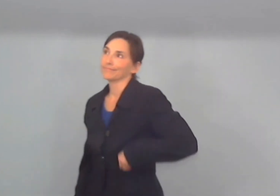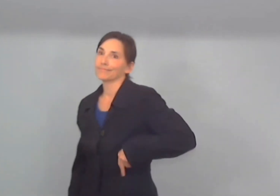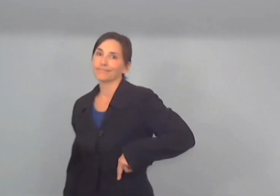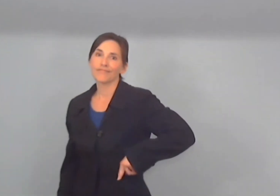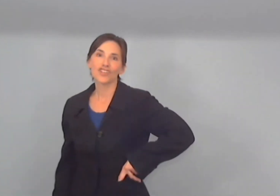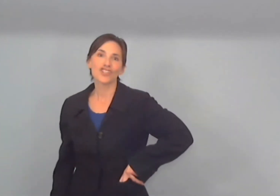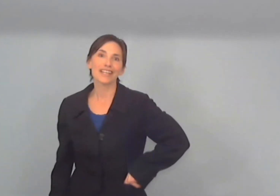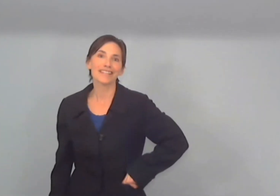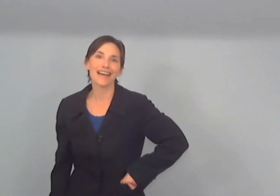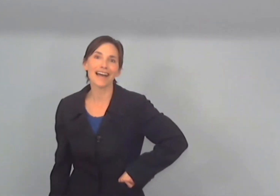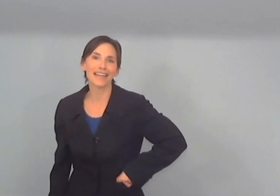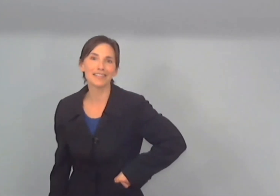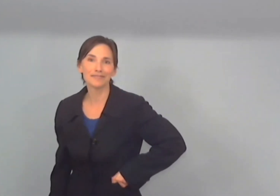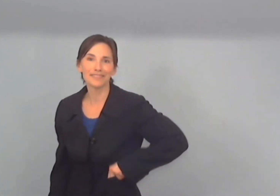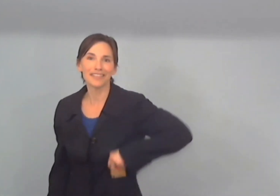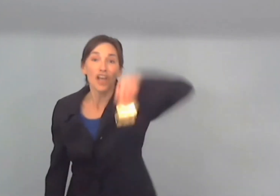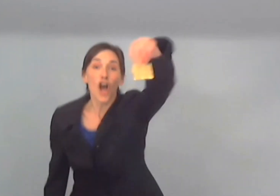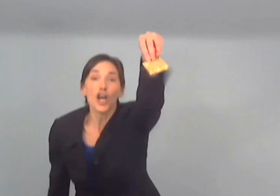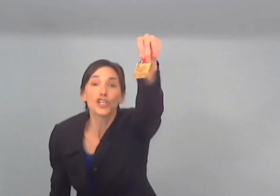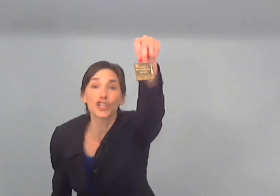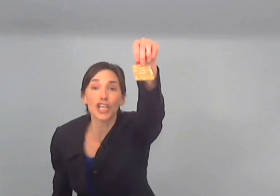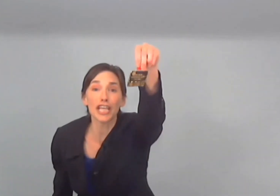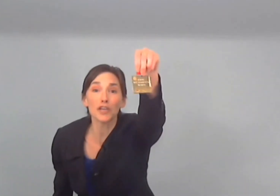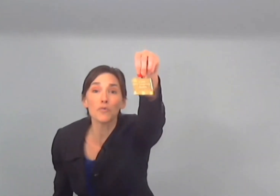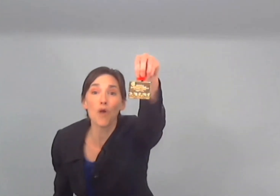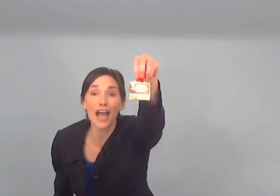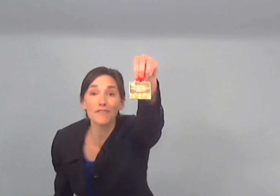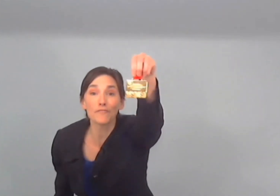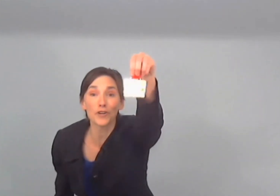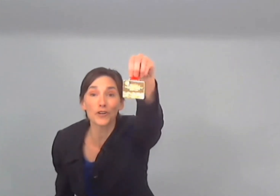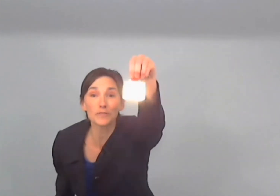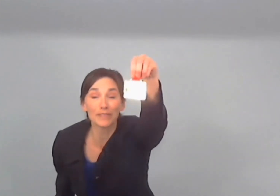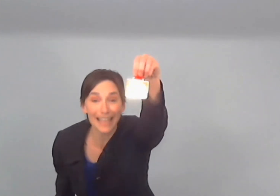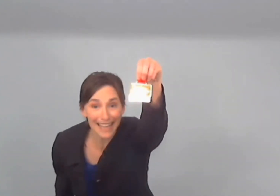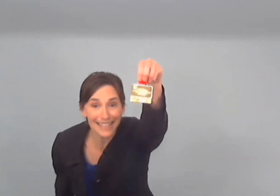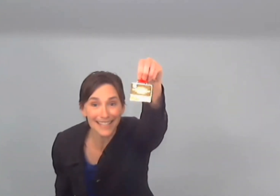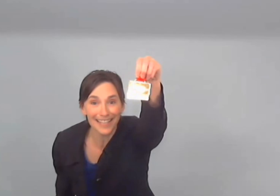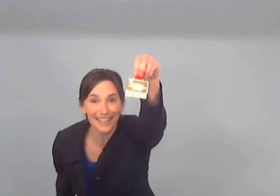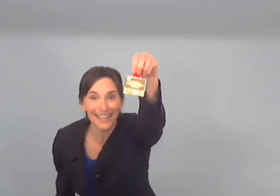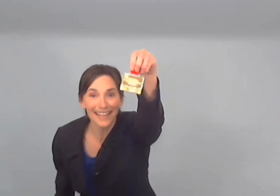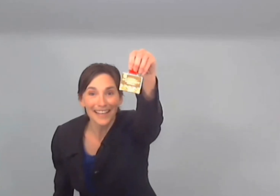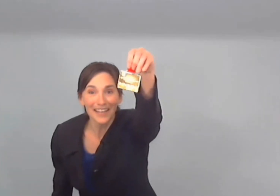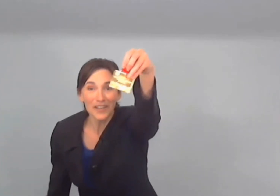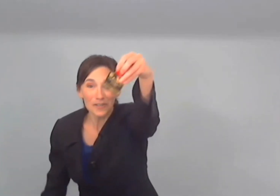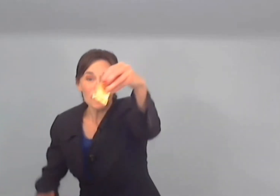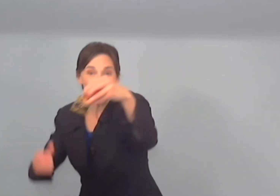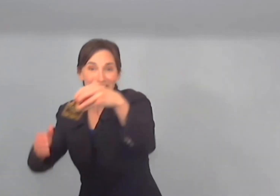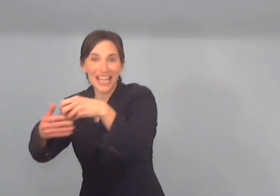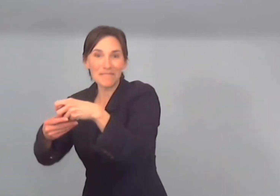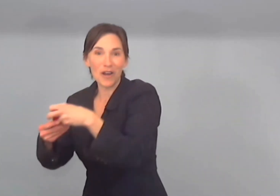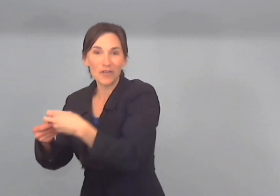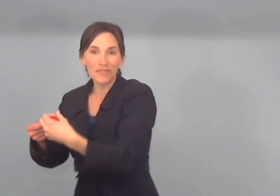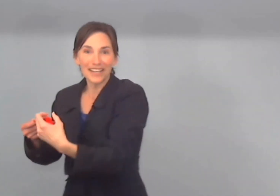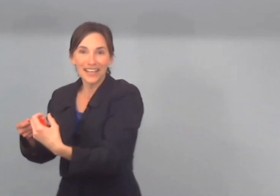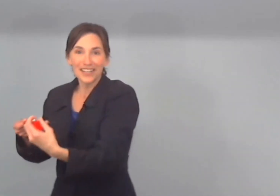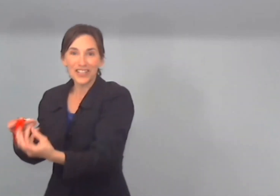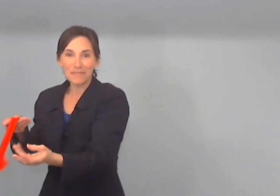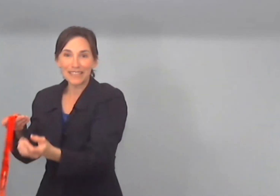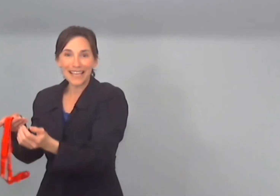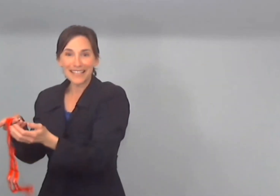she didn't die she won first place when she came home she placed